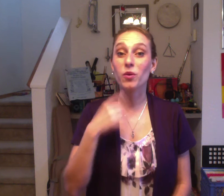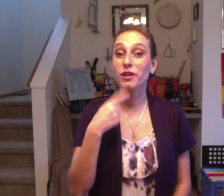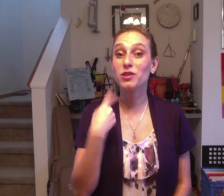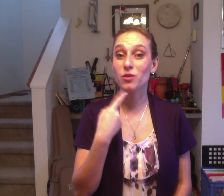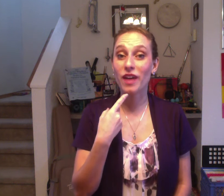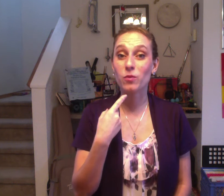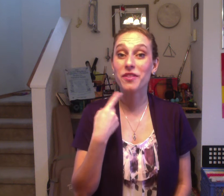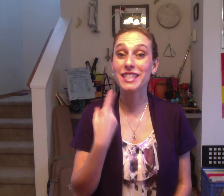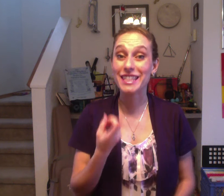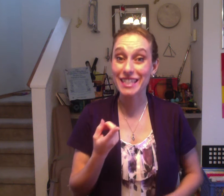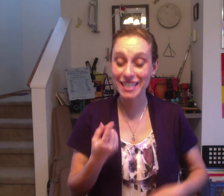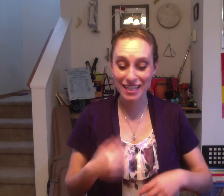going to do that with a Z.